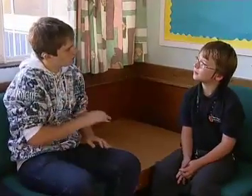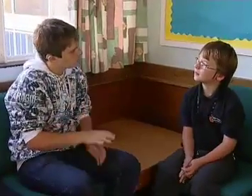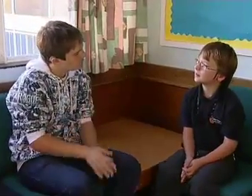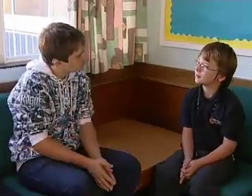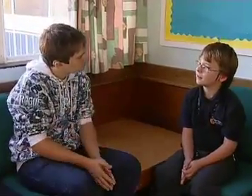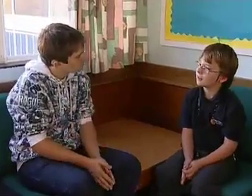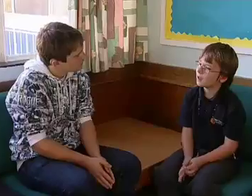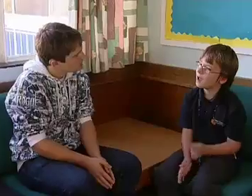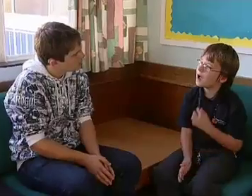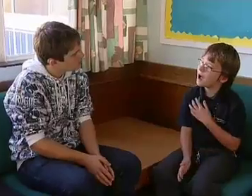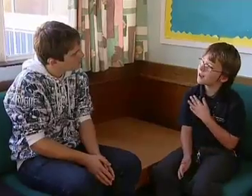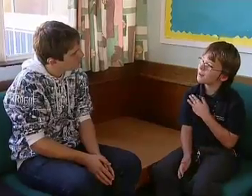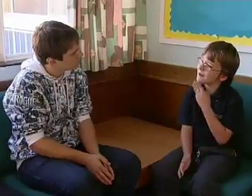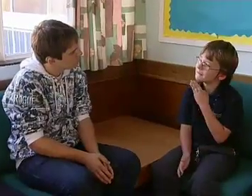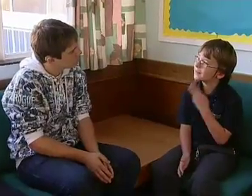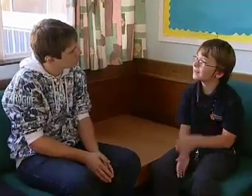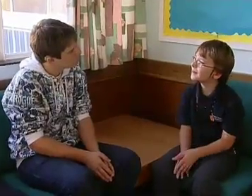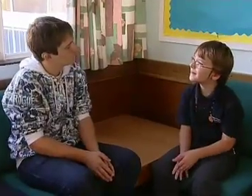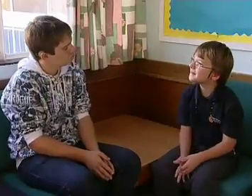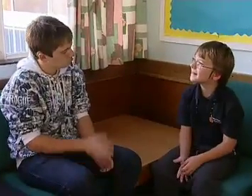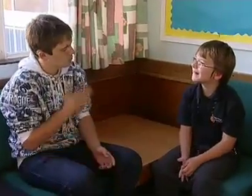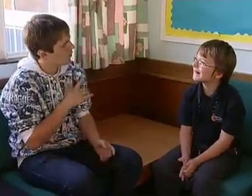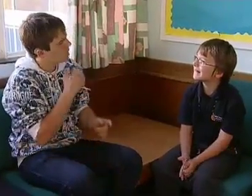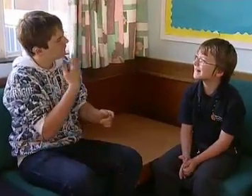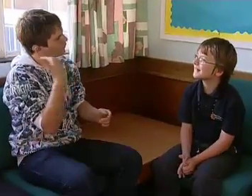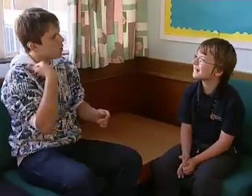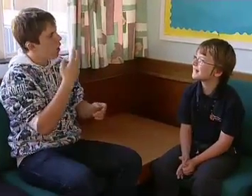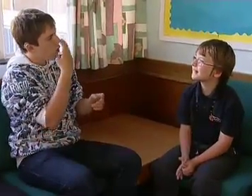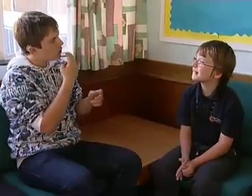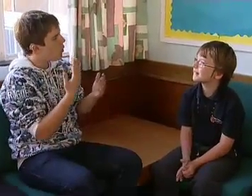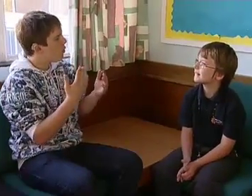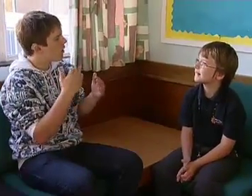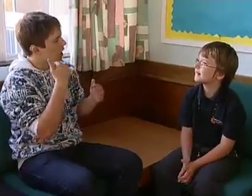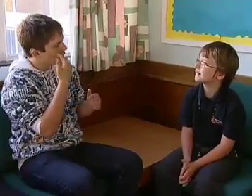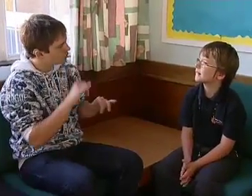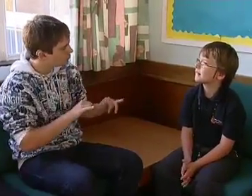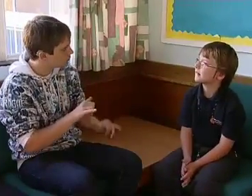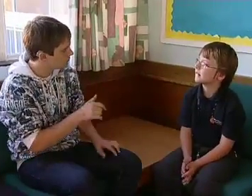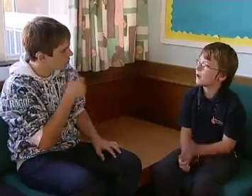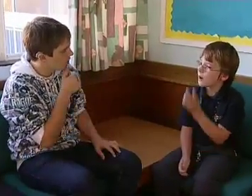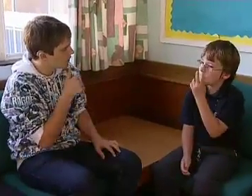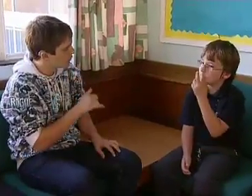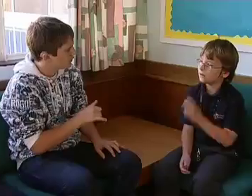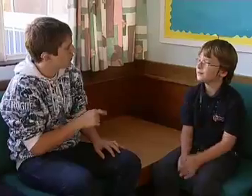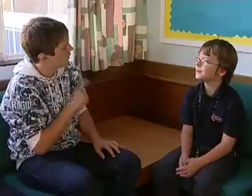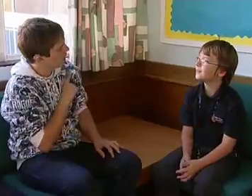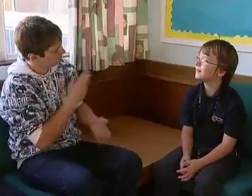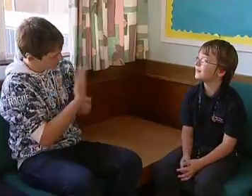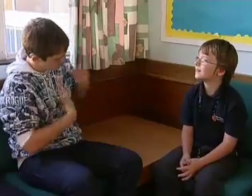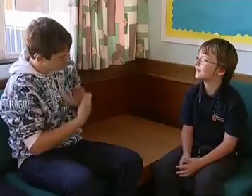like best? I liked Maths. You were in with older students as well. did you prefer with older or younger? I liked older.